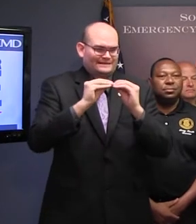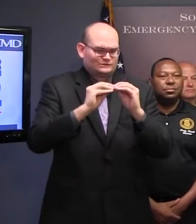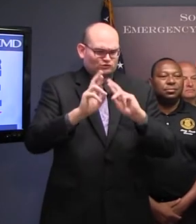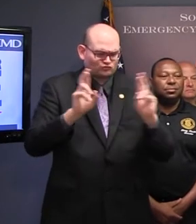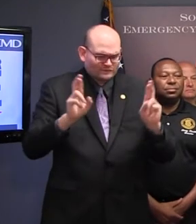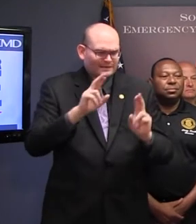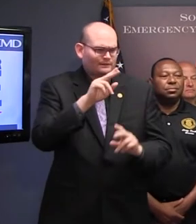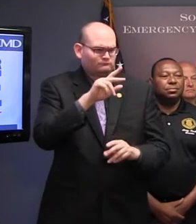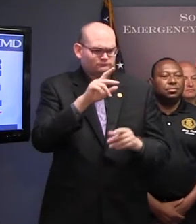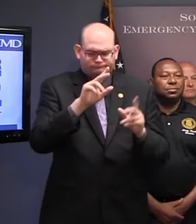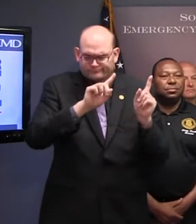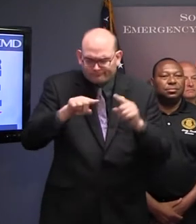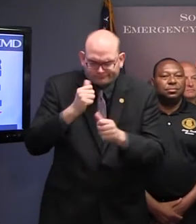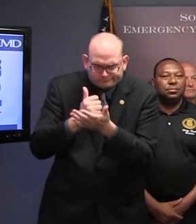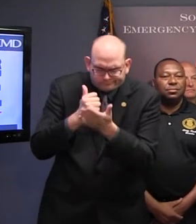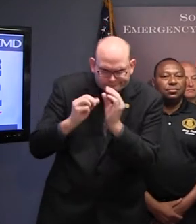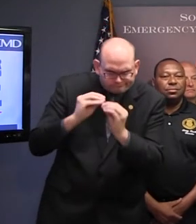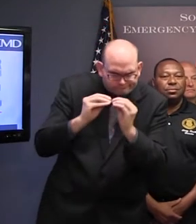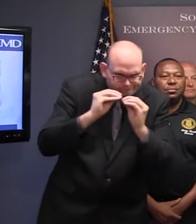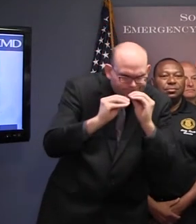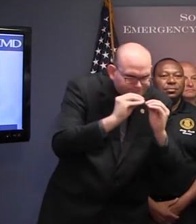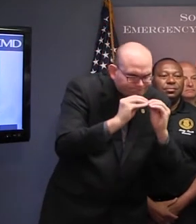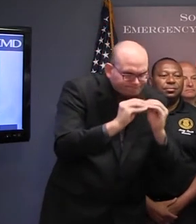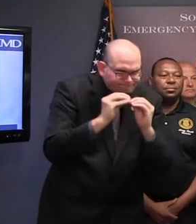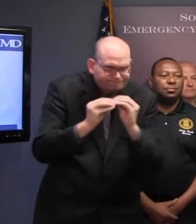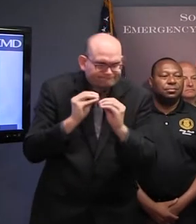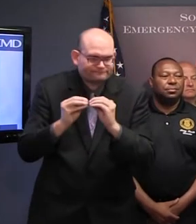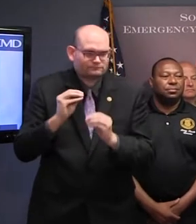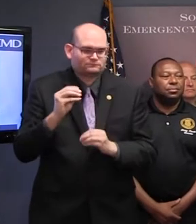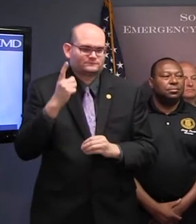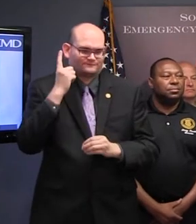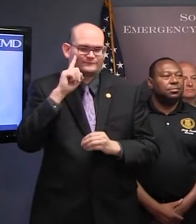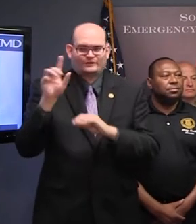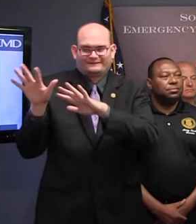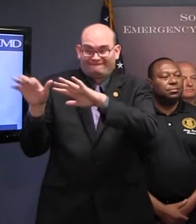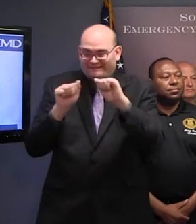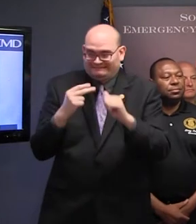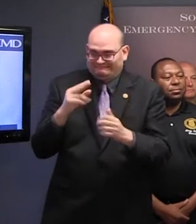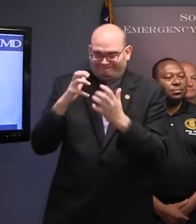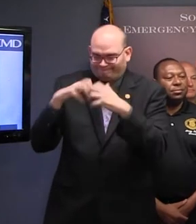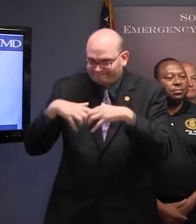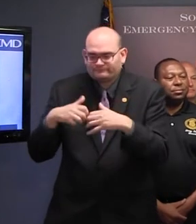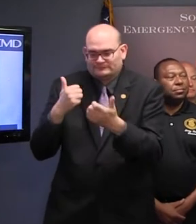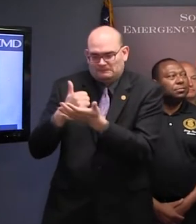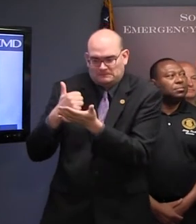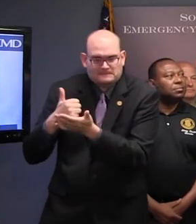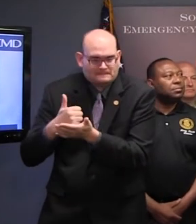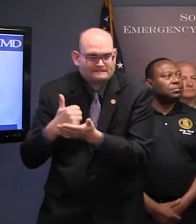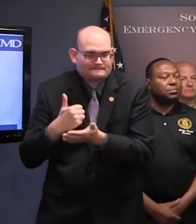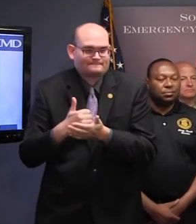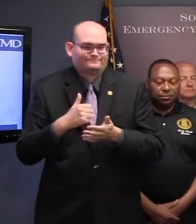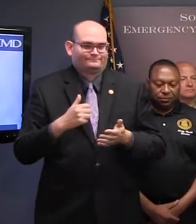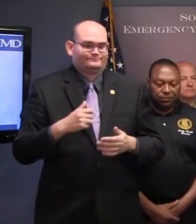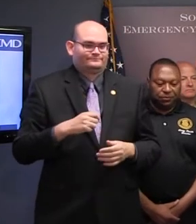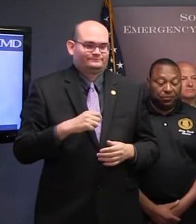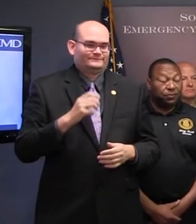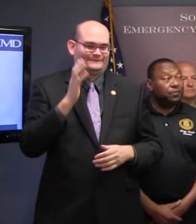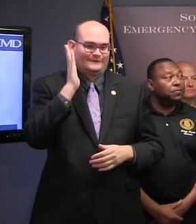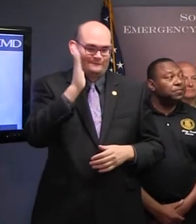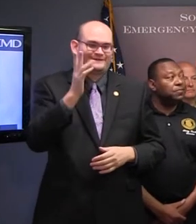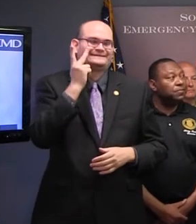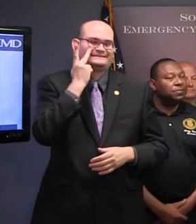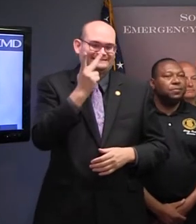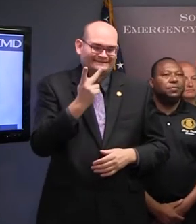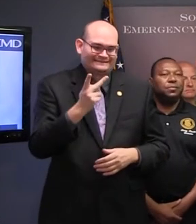routes. So you'll see military uniforms, police uniforms. You'll see a lot of uniform personnel